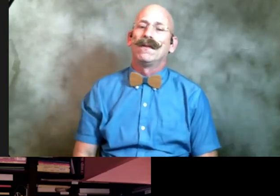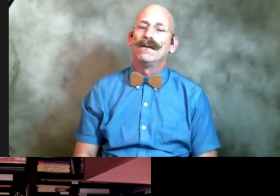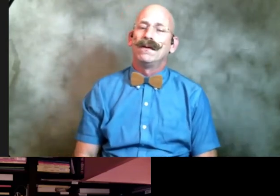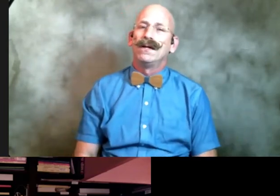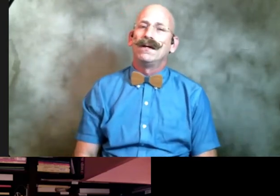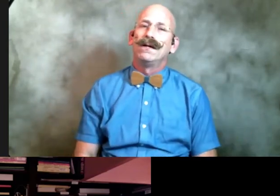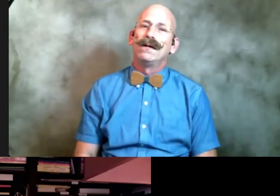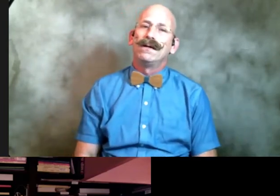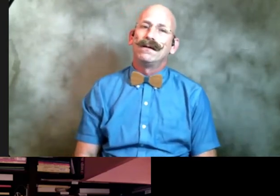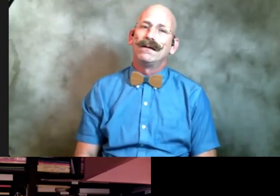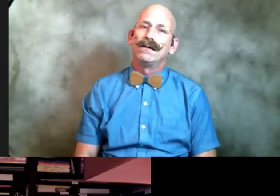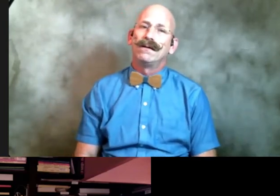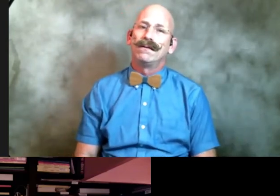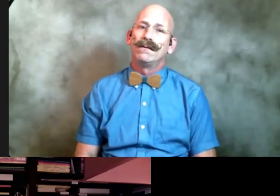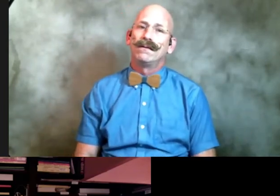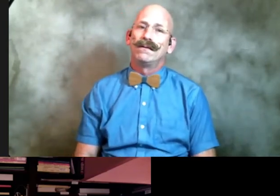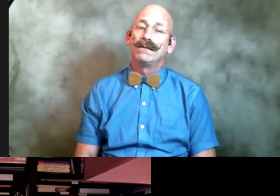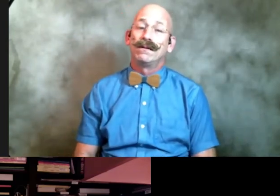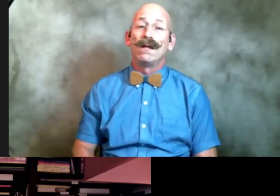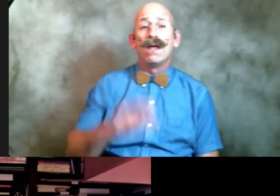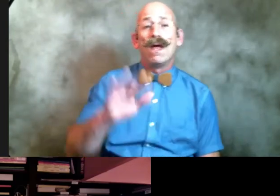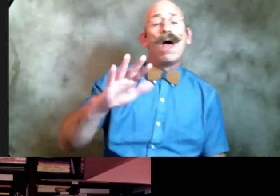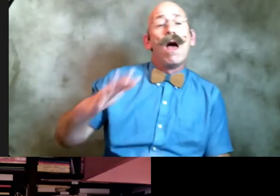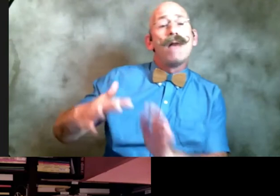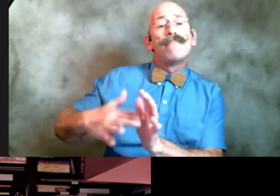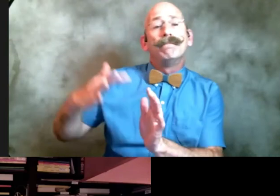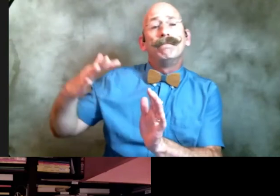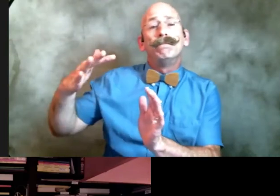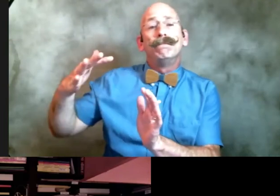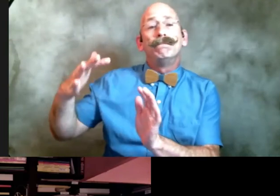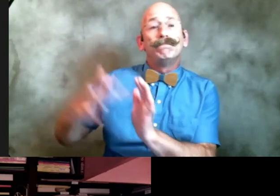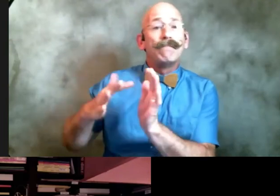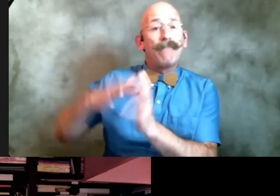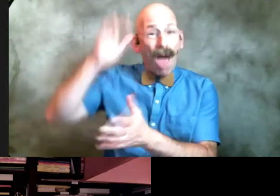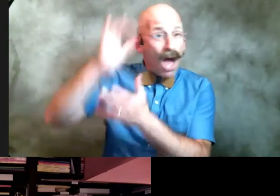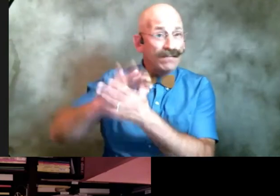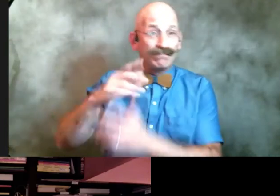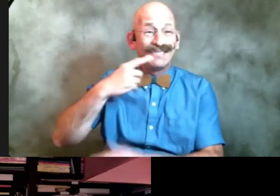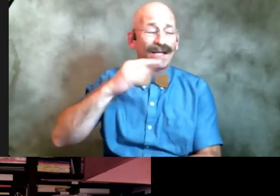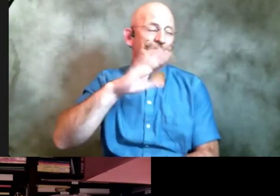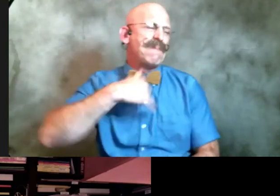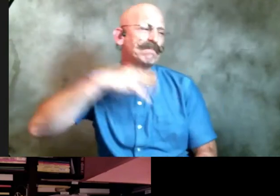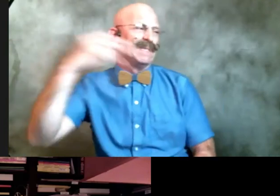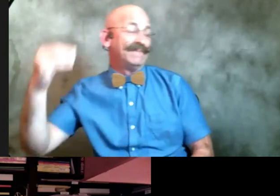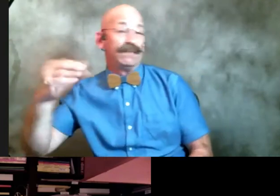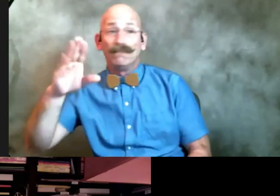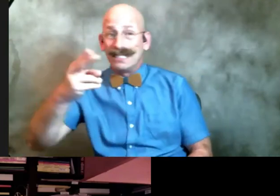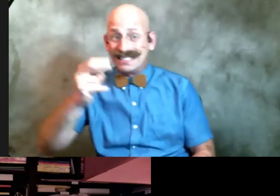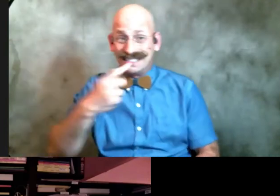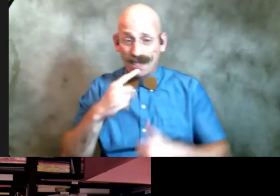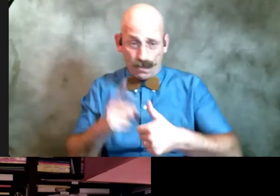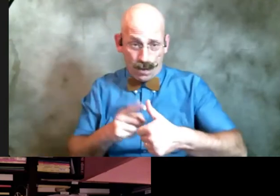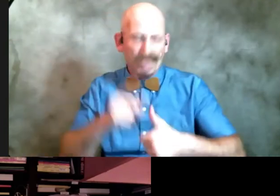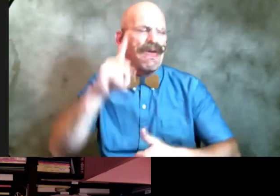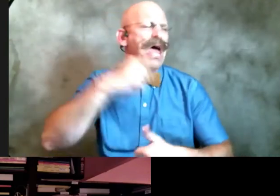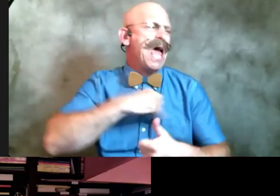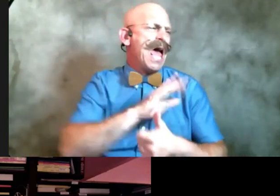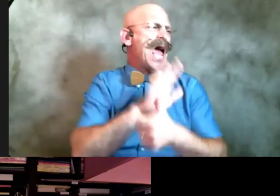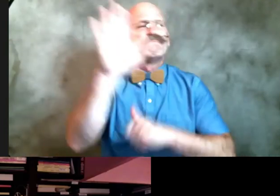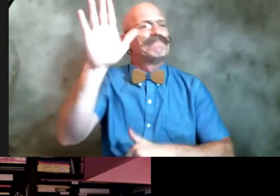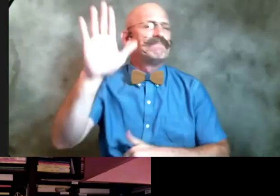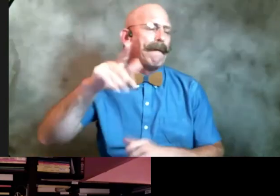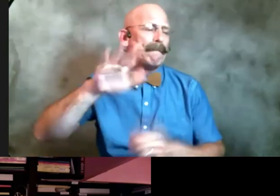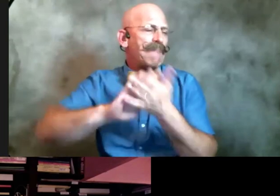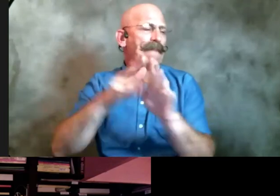the times my husband announced that he was leaving me he said one he was going to be a plumber and live in a